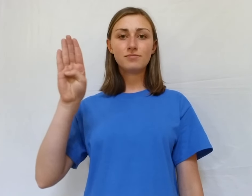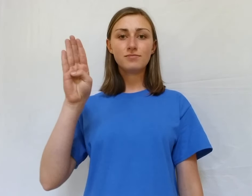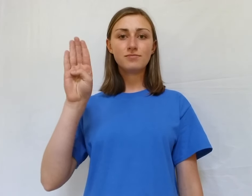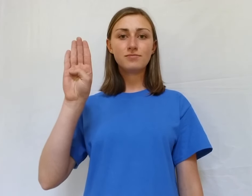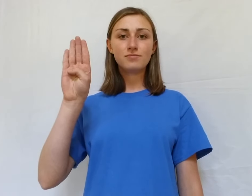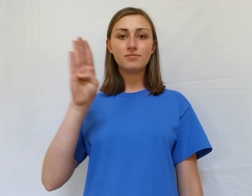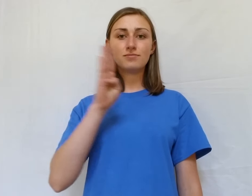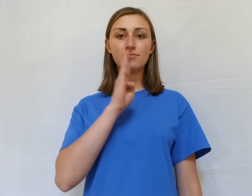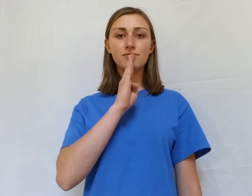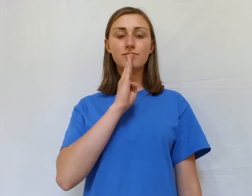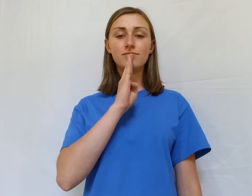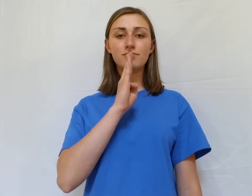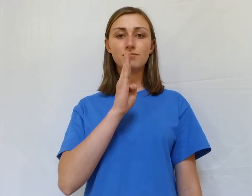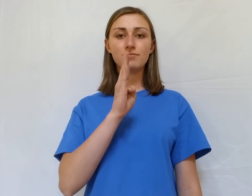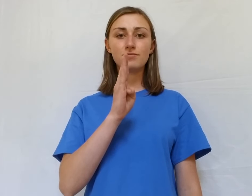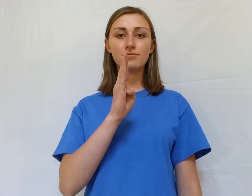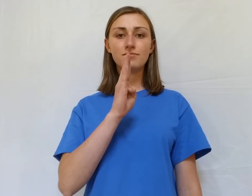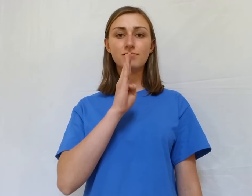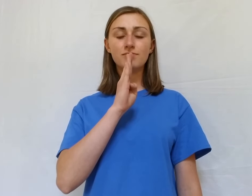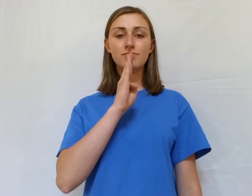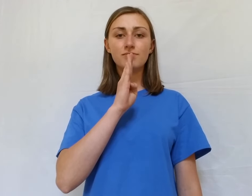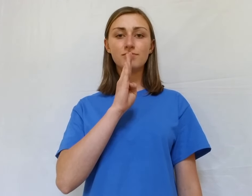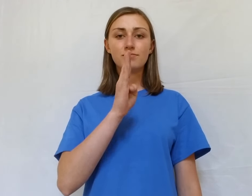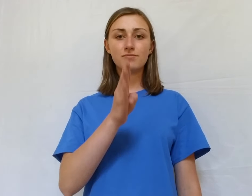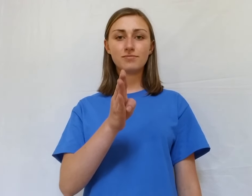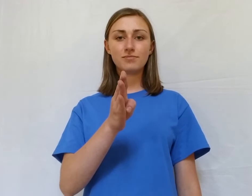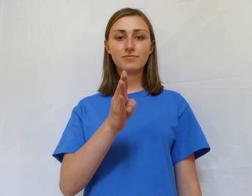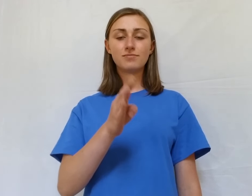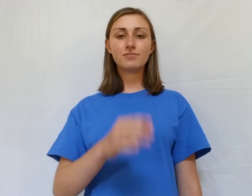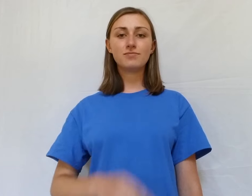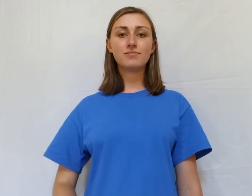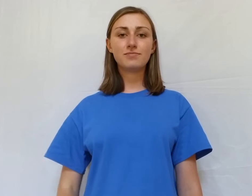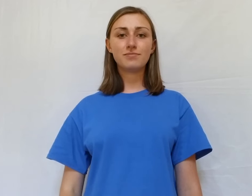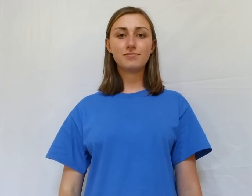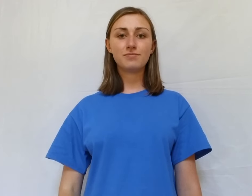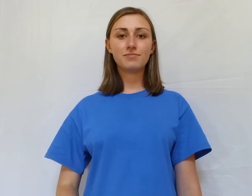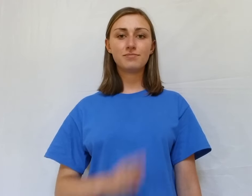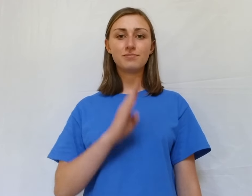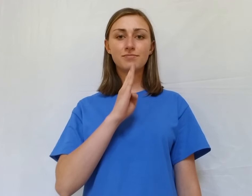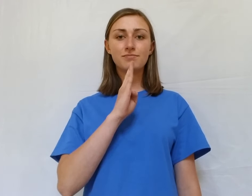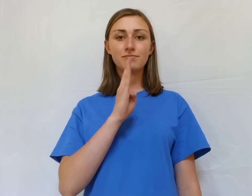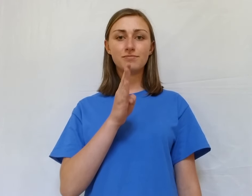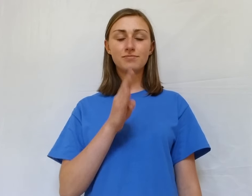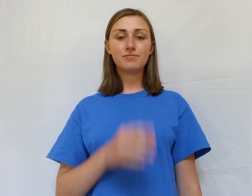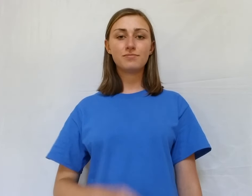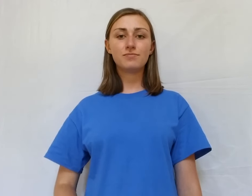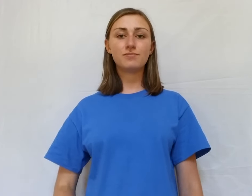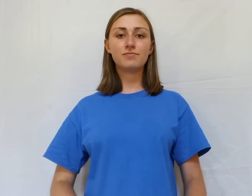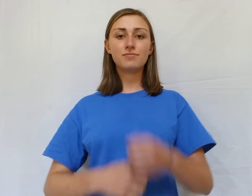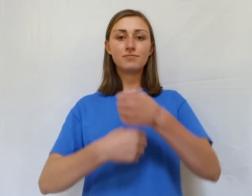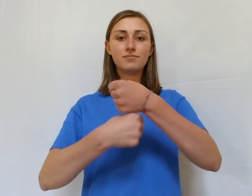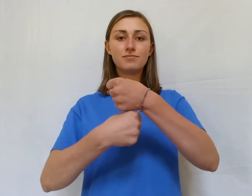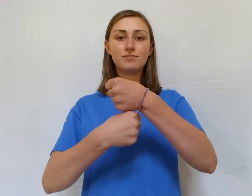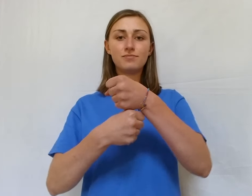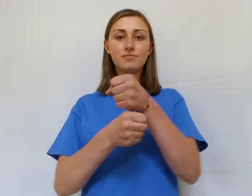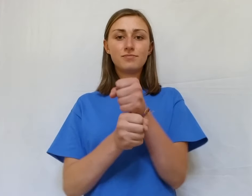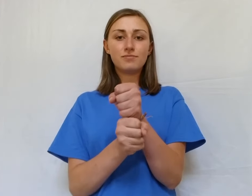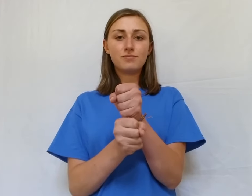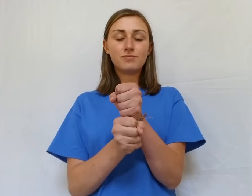letter B And then putting it up against your chin And going out B It makes Hands Hands And a fist